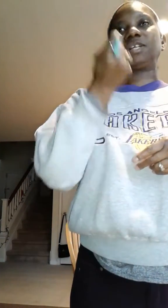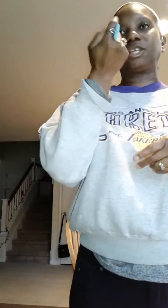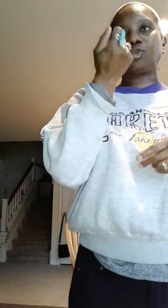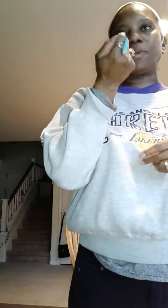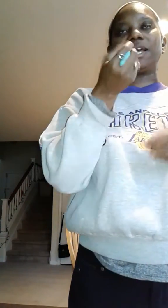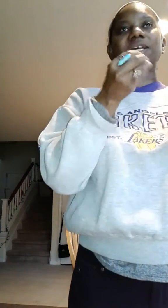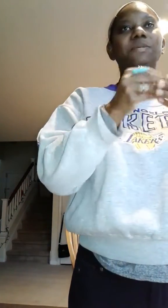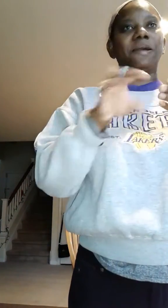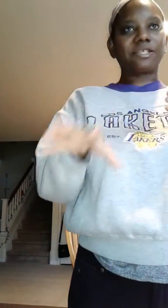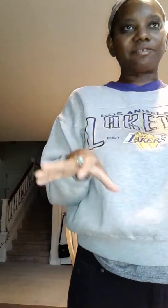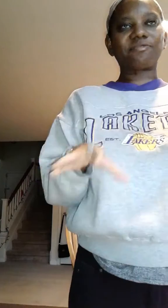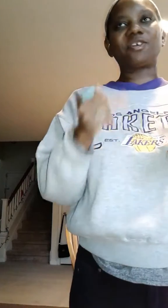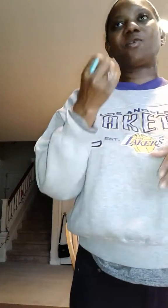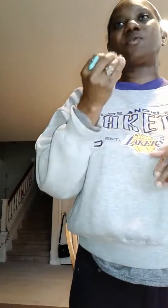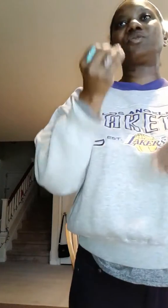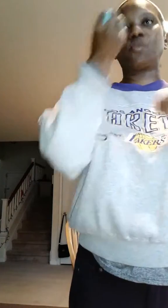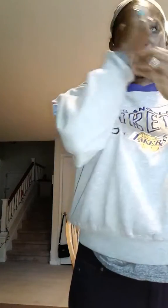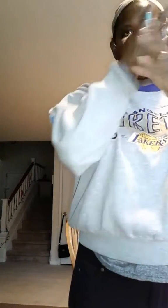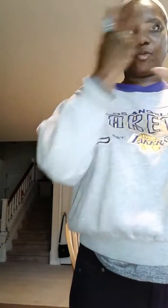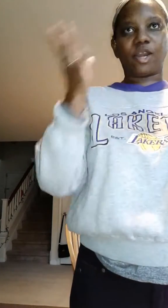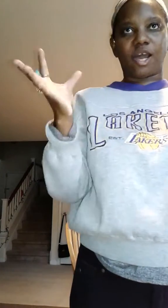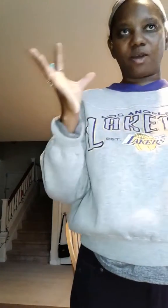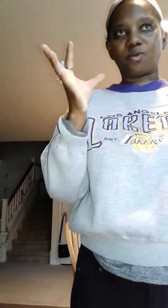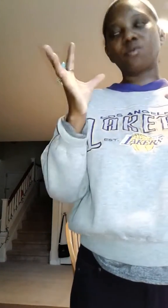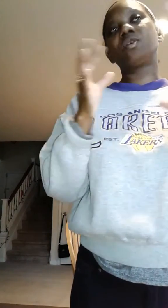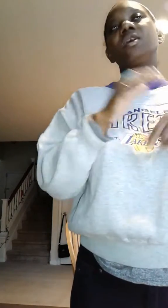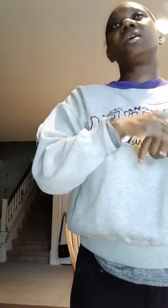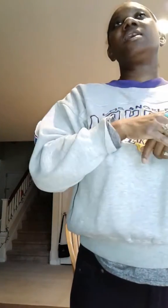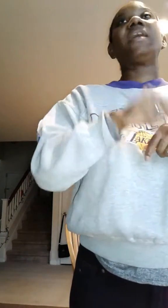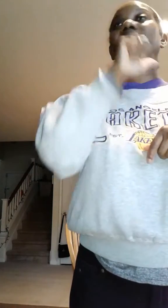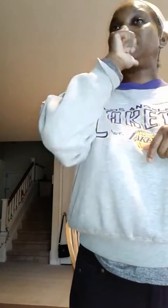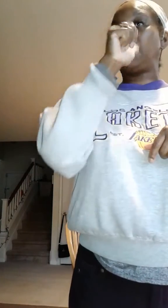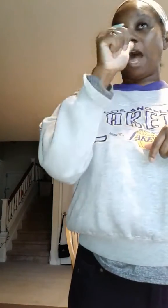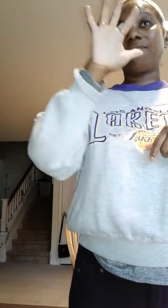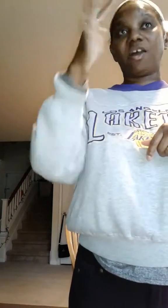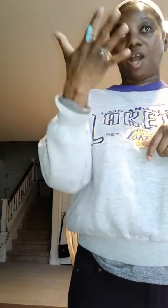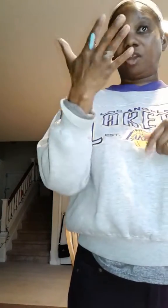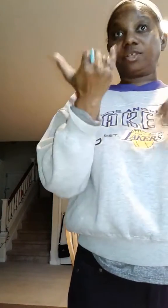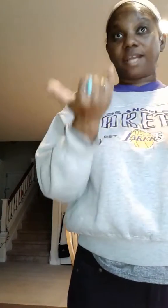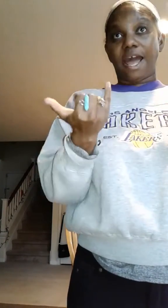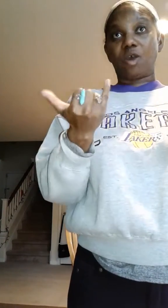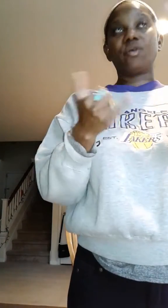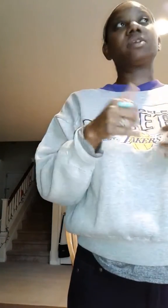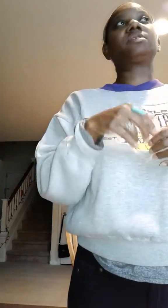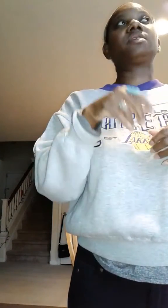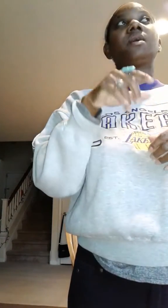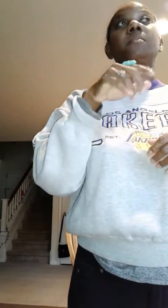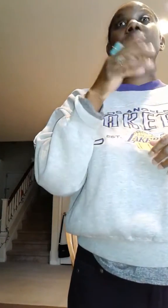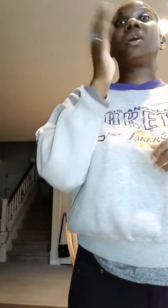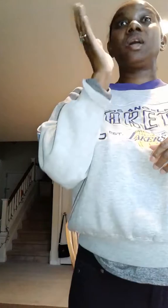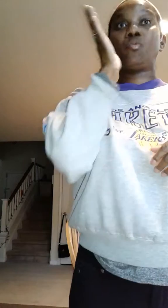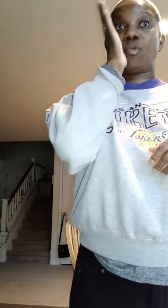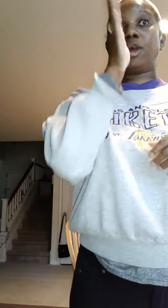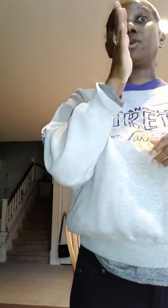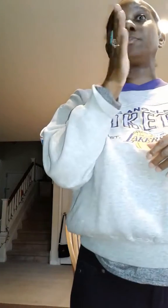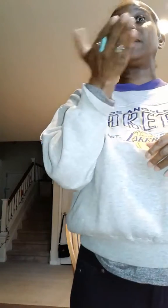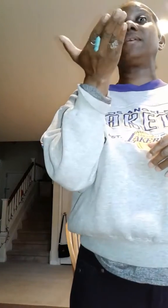a little bit expensive so I just want to let everyone know that it's not $5 now it's um it will be